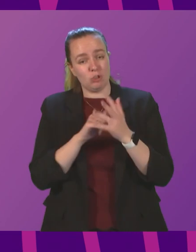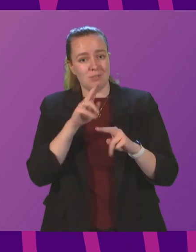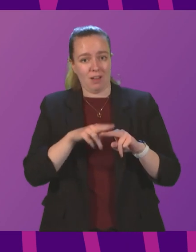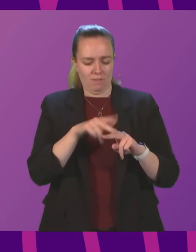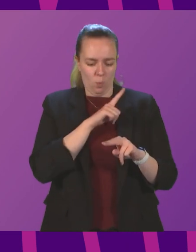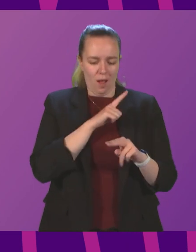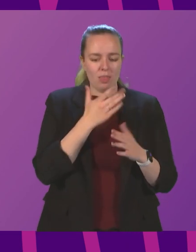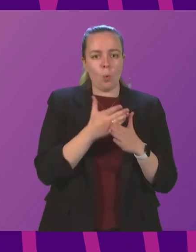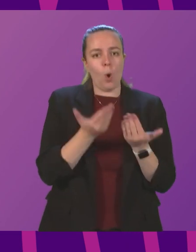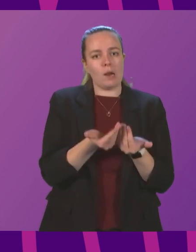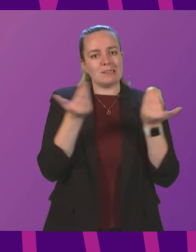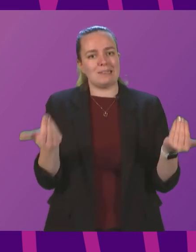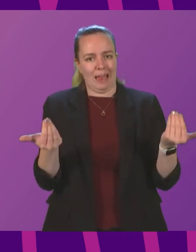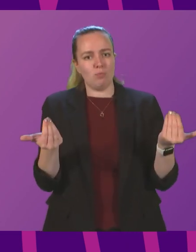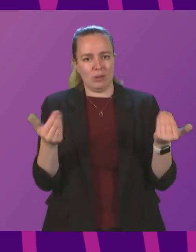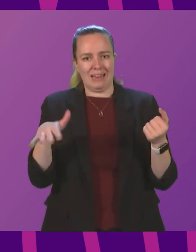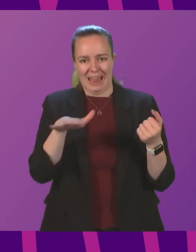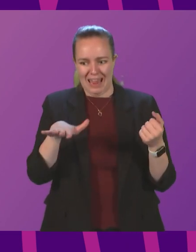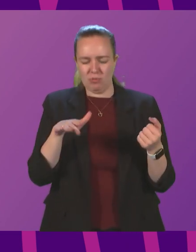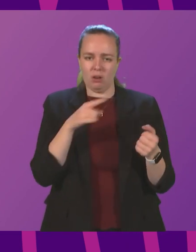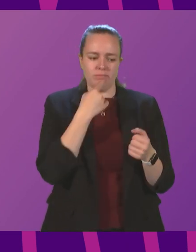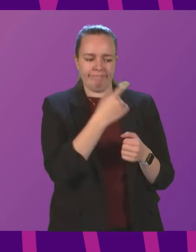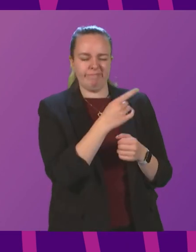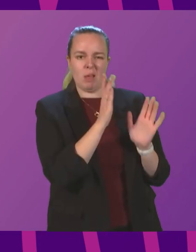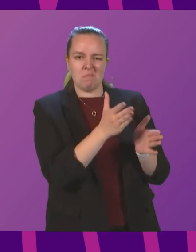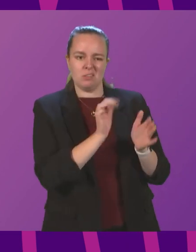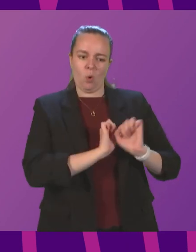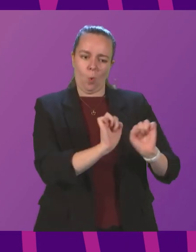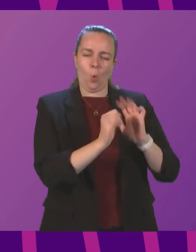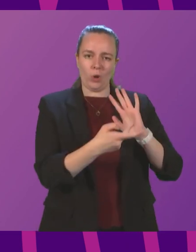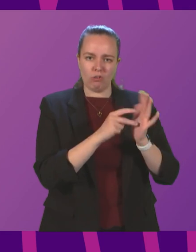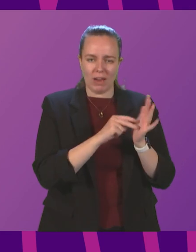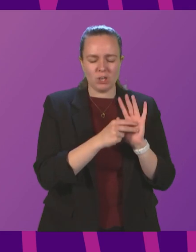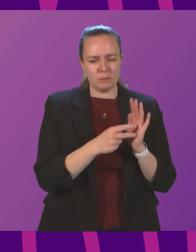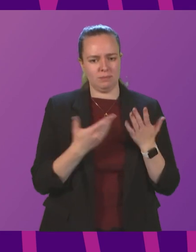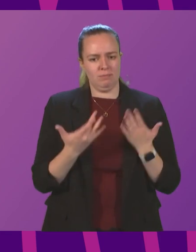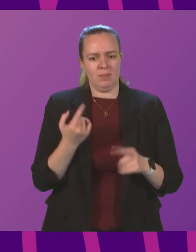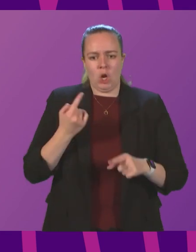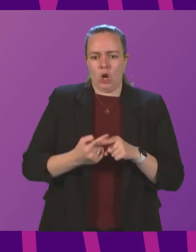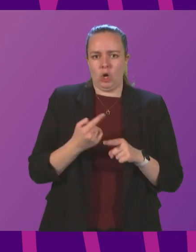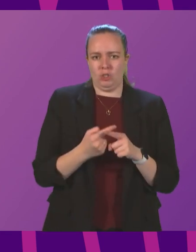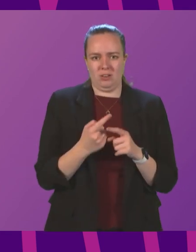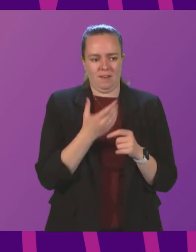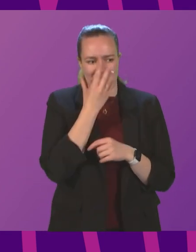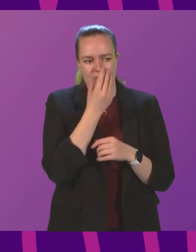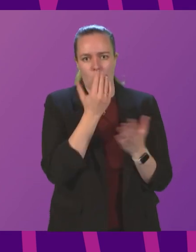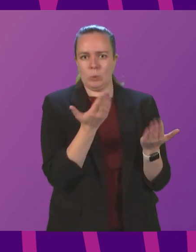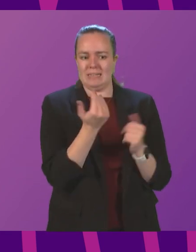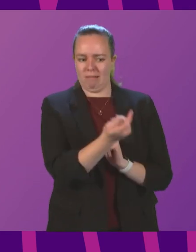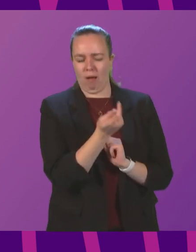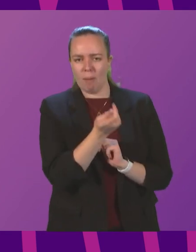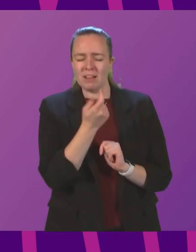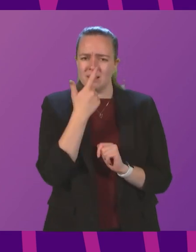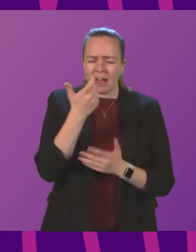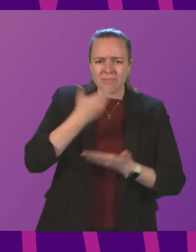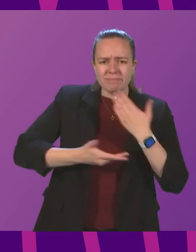area of the school campus. Indeed, were told to make their own arrangements. Given the urgency with flu season approaching, can he tell me what percentage of